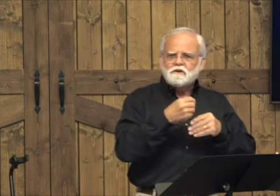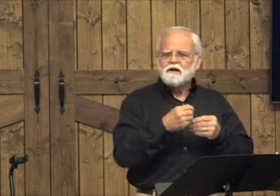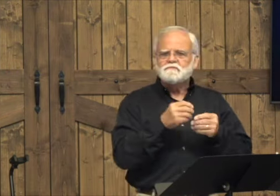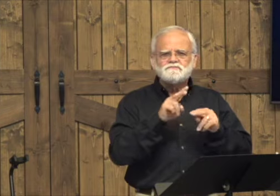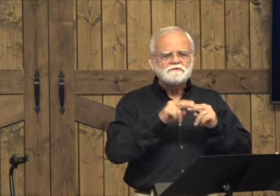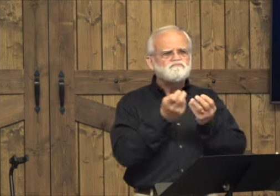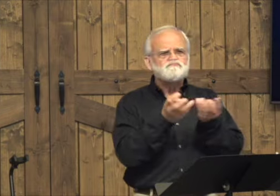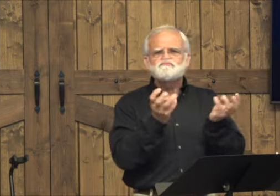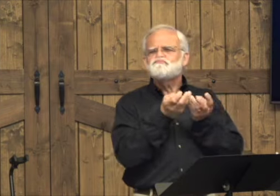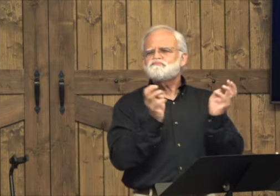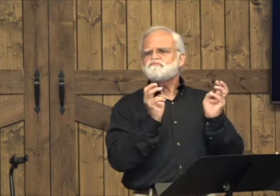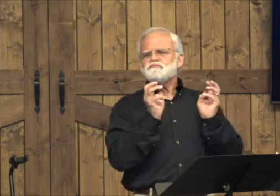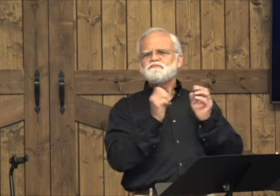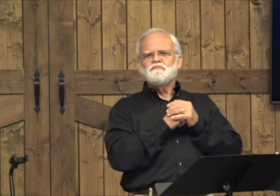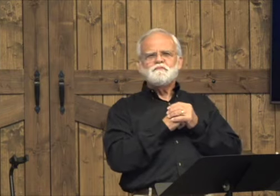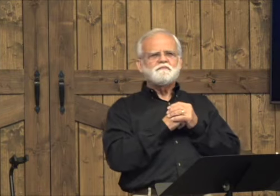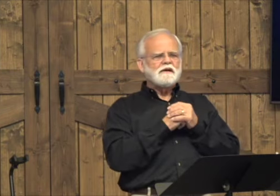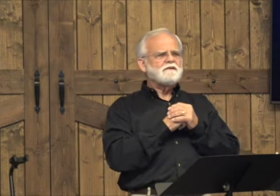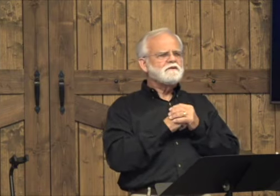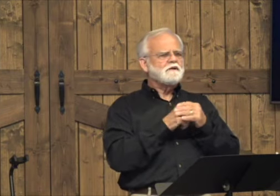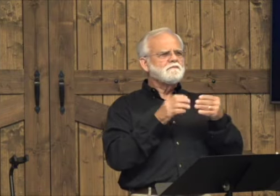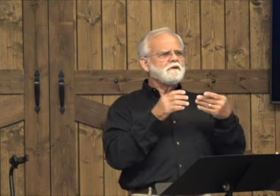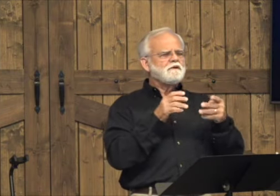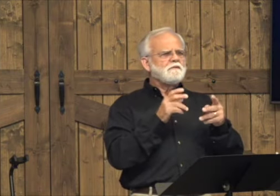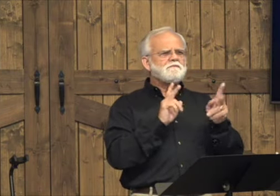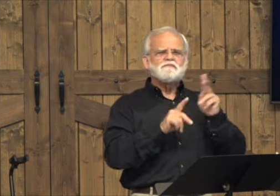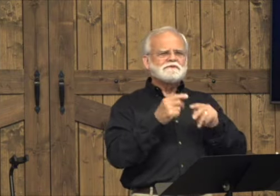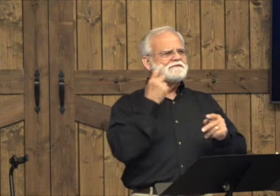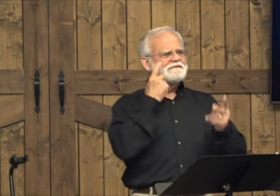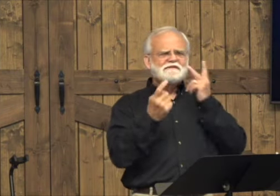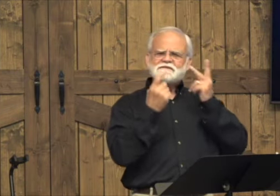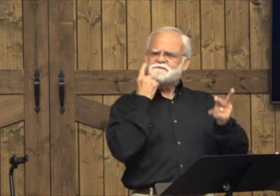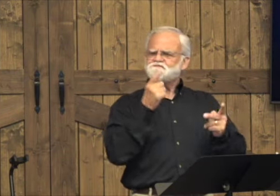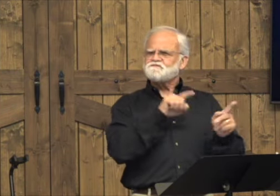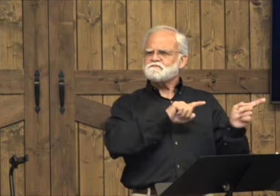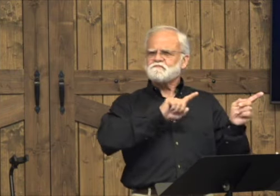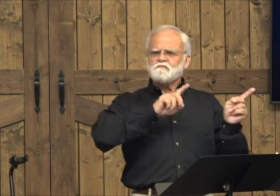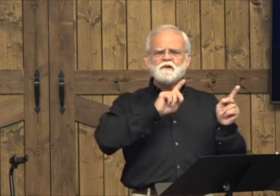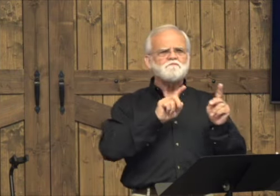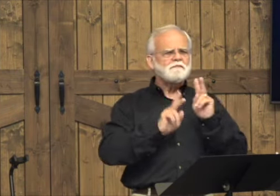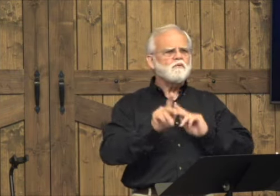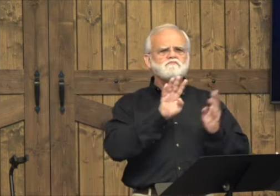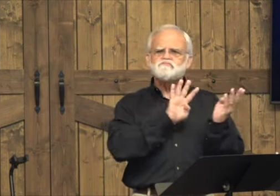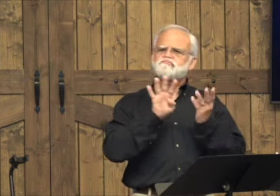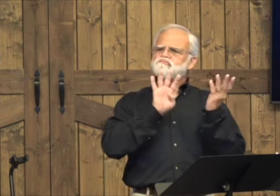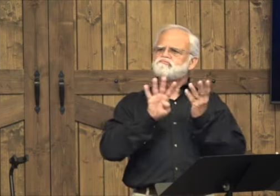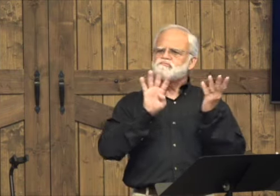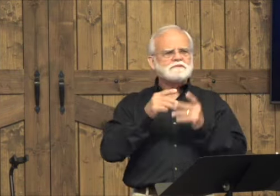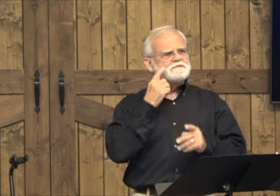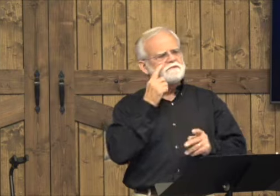to get outside, sitting and discussing the scriptures. So when they came into a home,